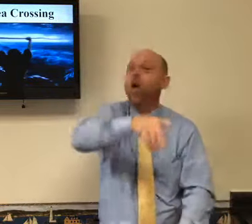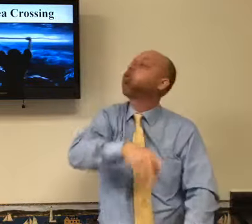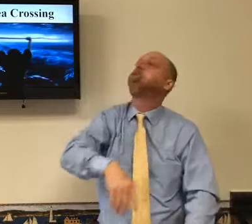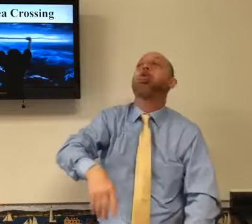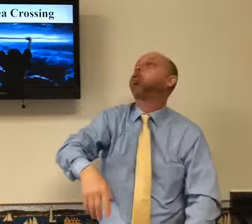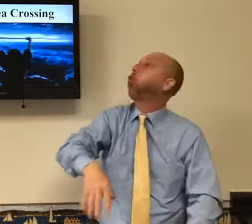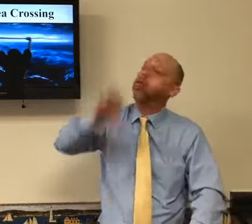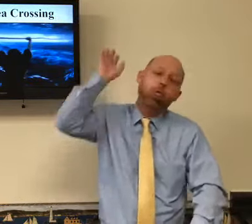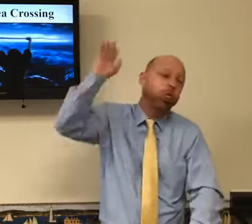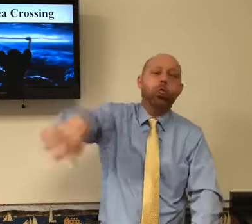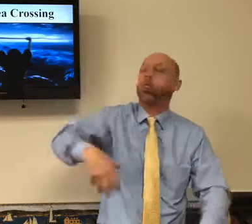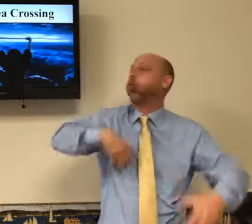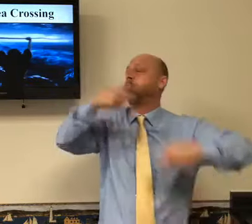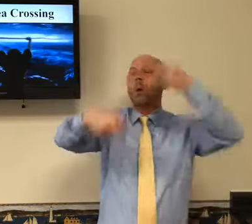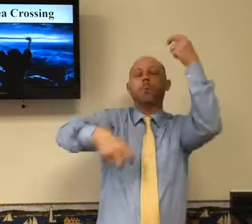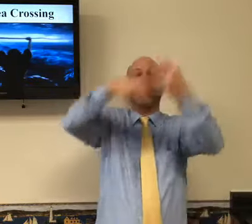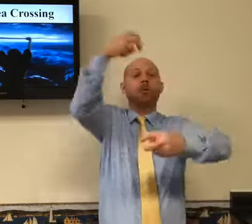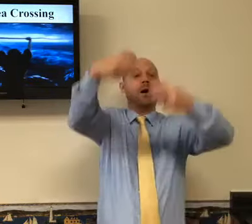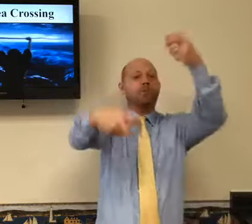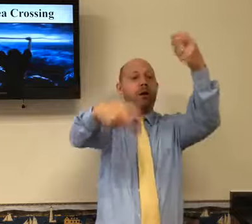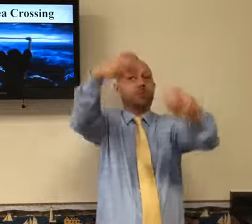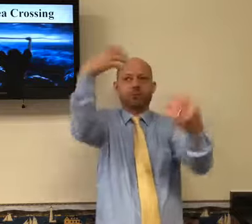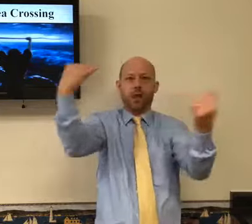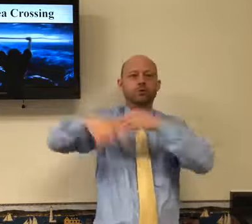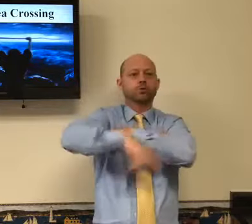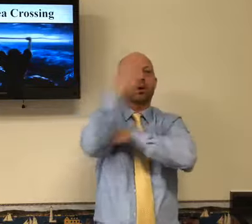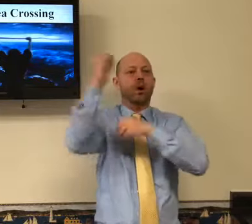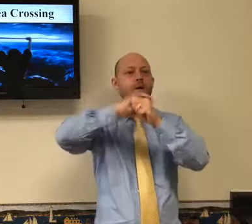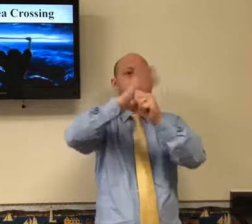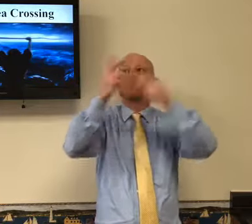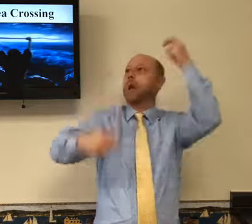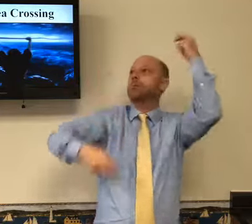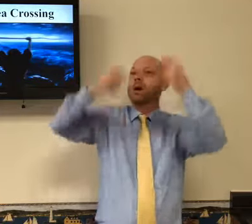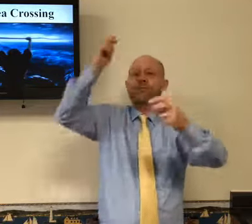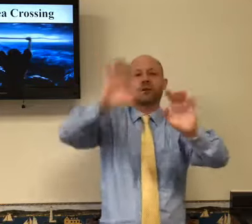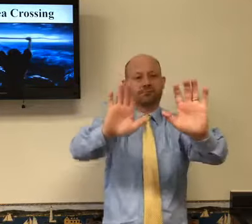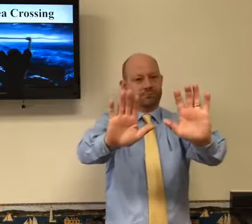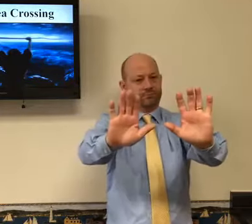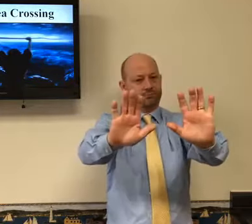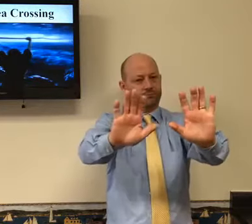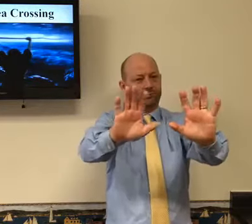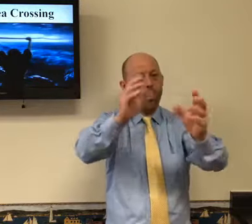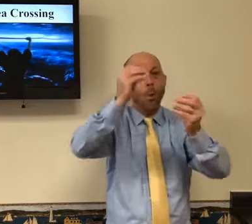remind these people to look at God, and they wouldn't do it, and they had all kinds of problems. And